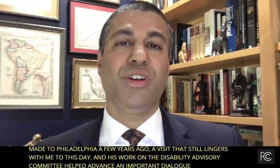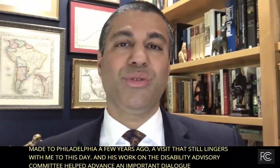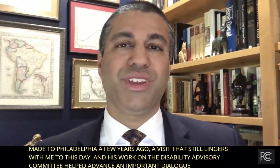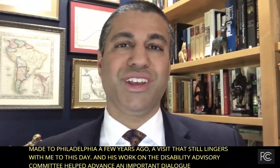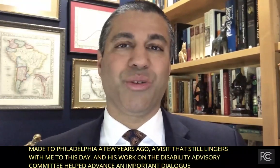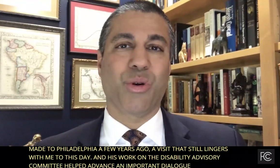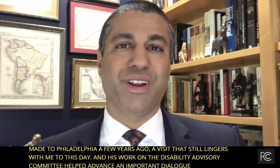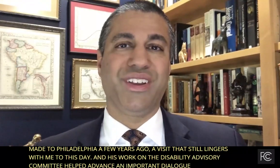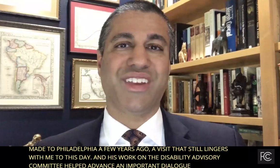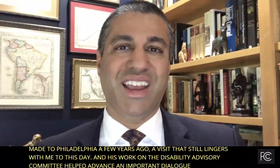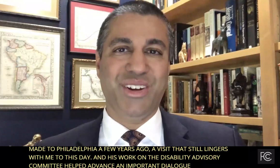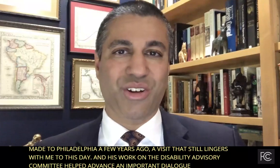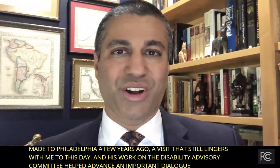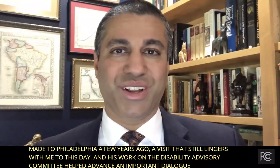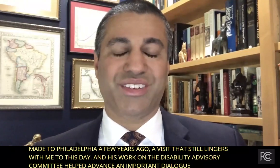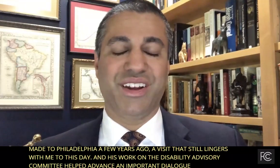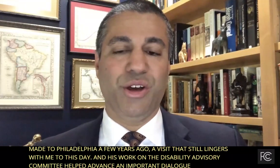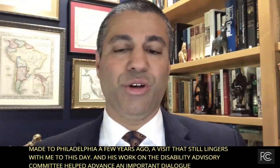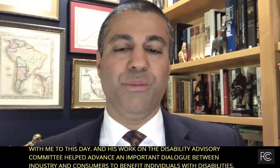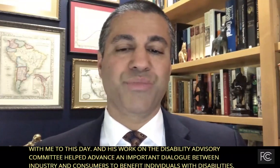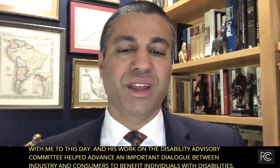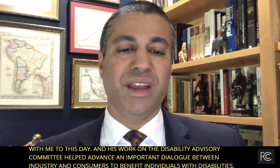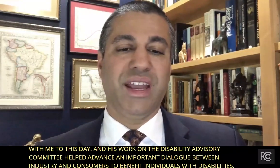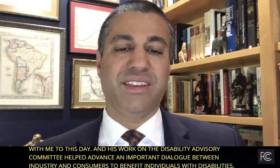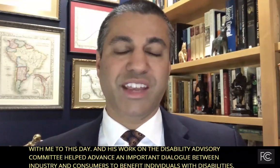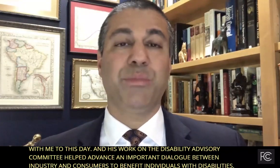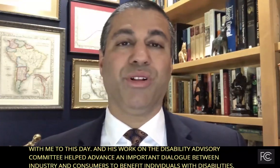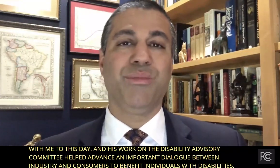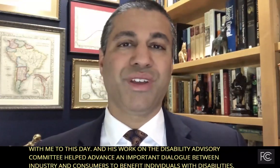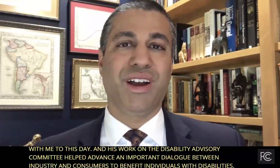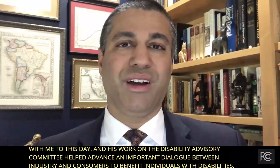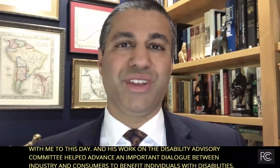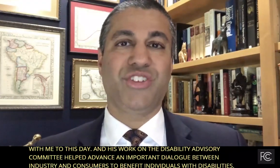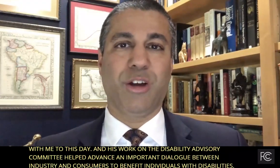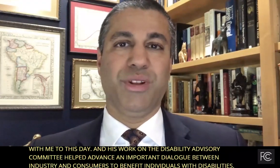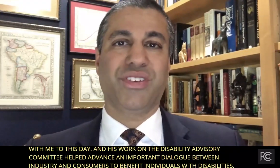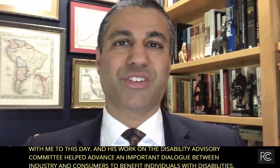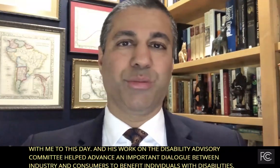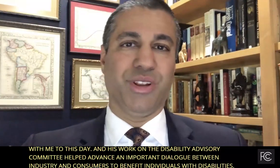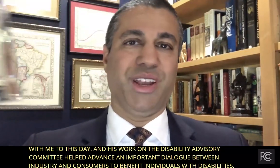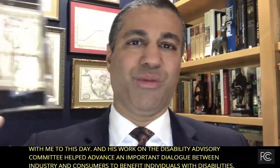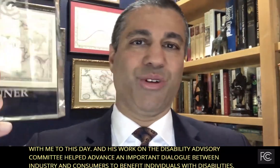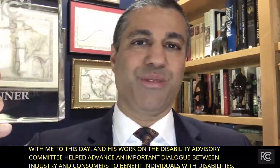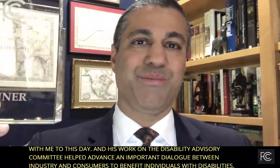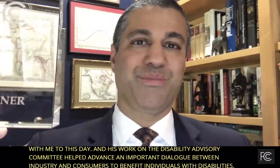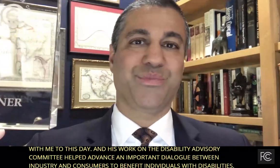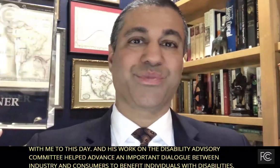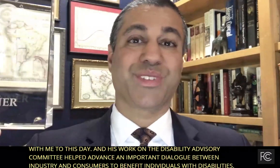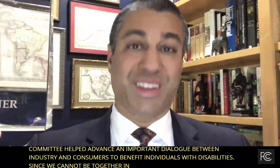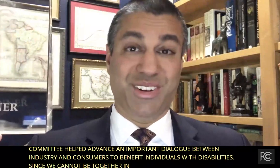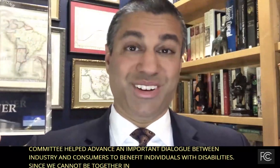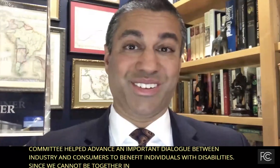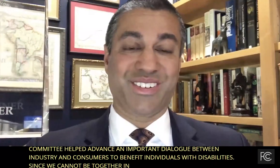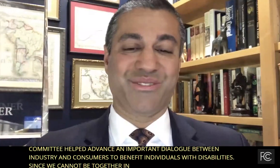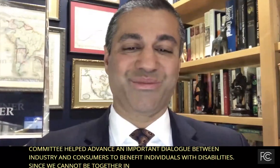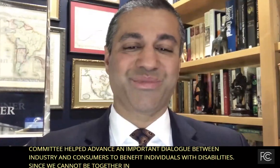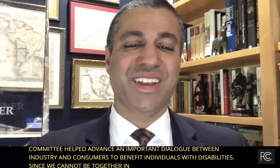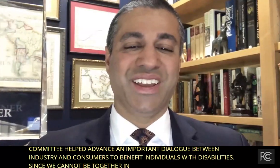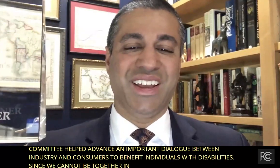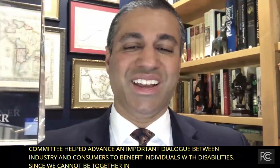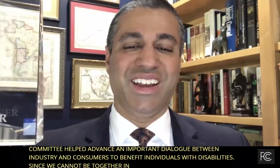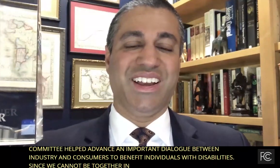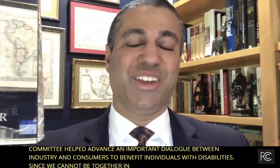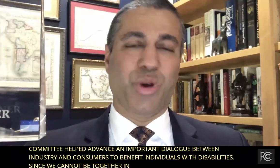let me show the awardees and our audience at home a sample of the chairman's AAA award. Here it is.